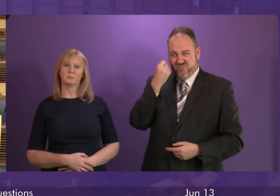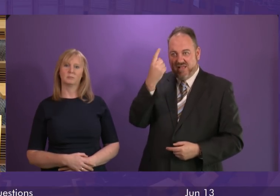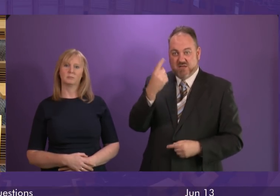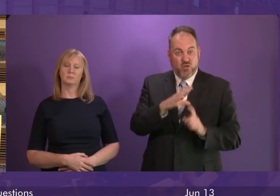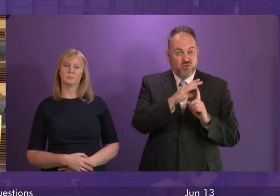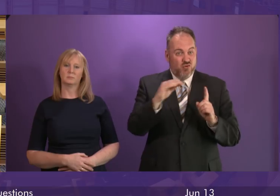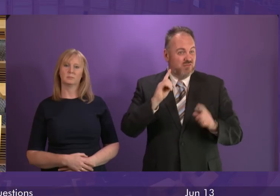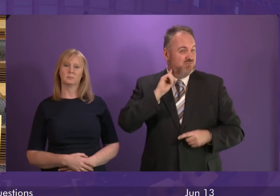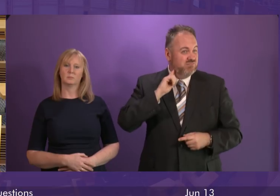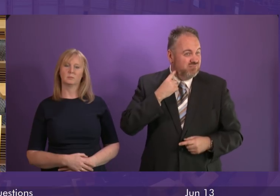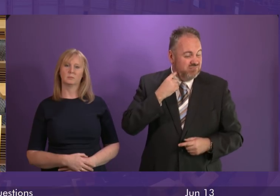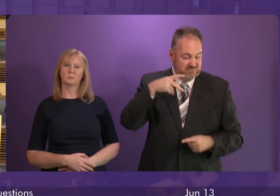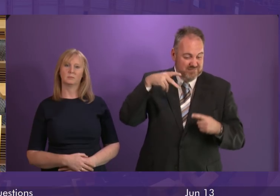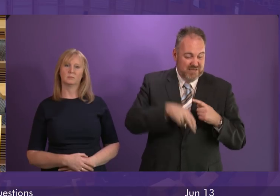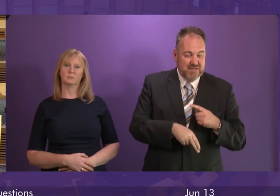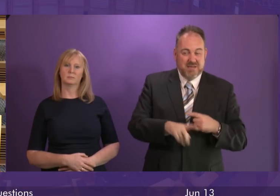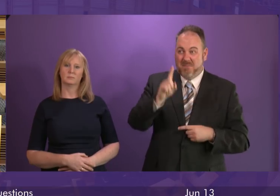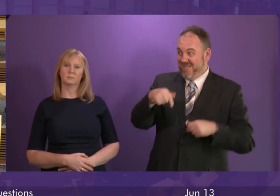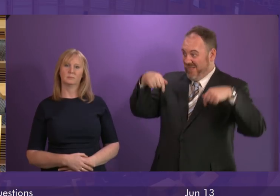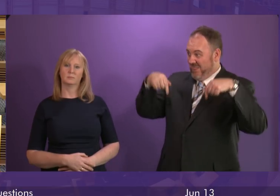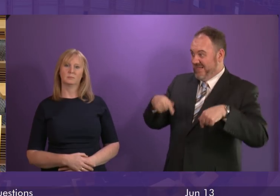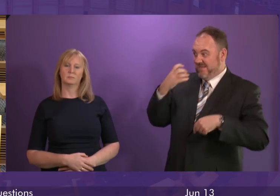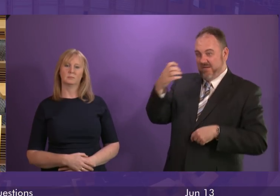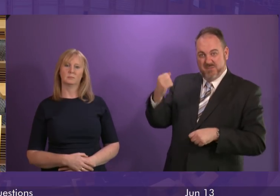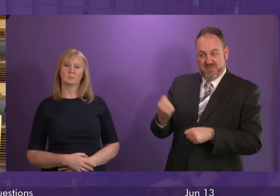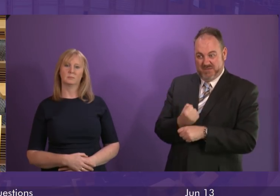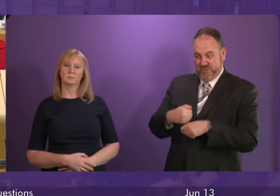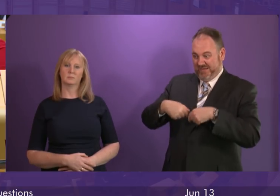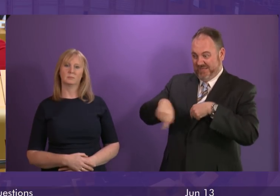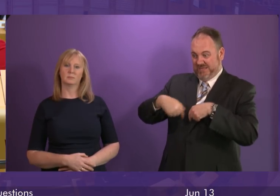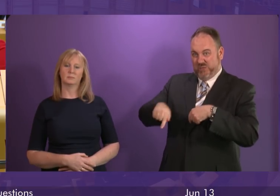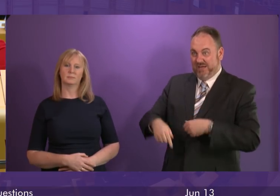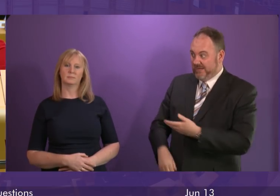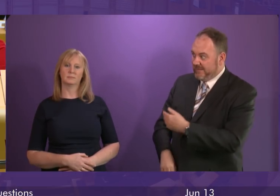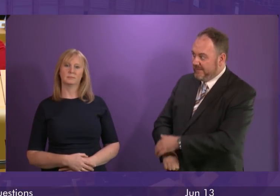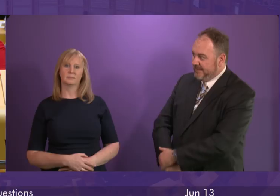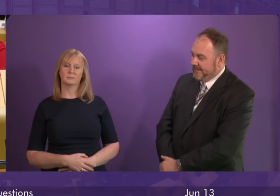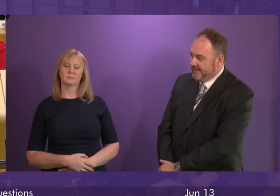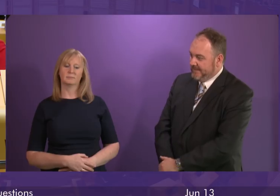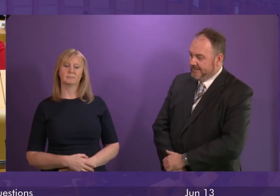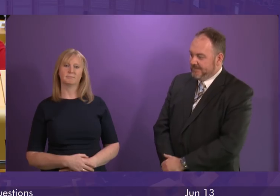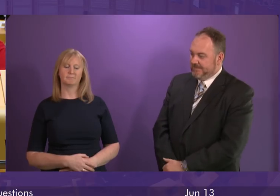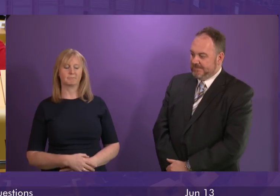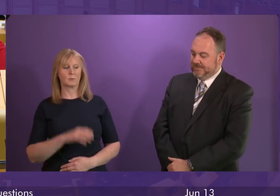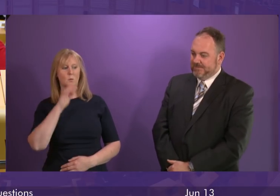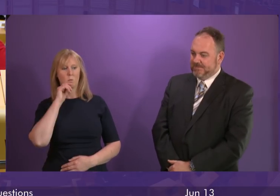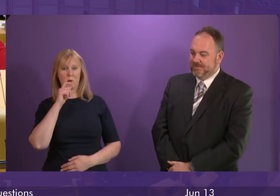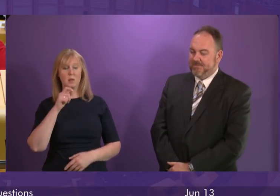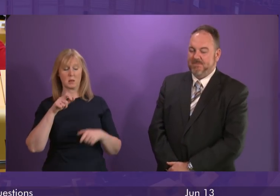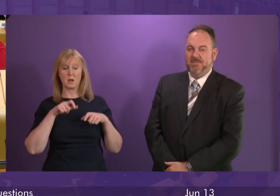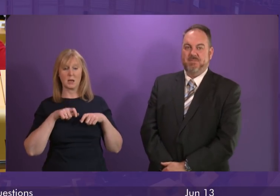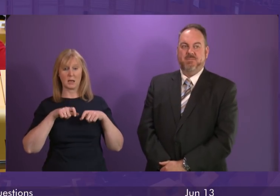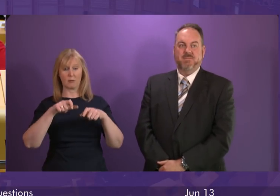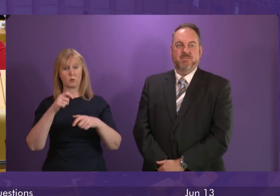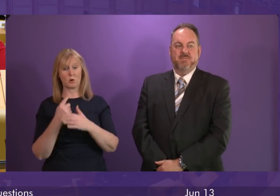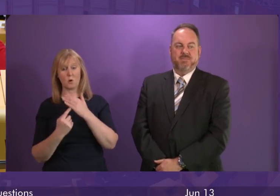are doing this week but what this government has done this week? First Minister. Well, we will continue being one of the